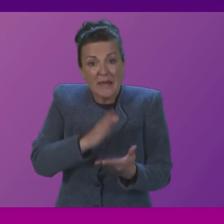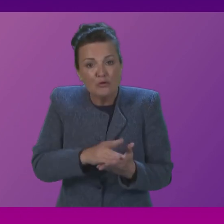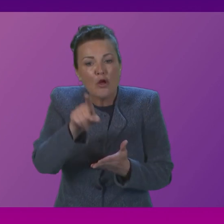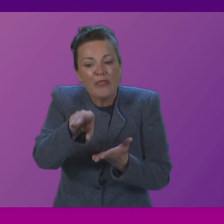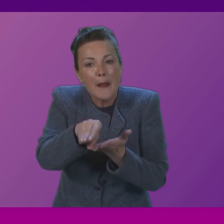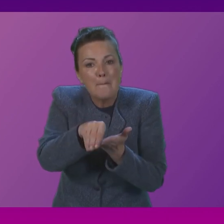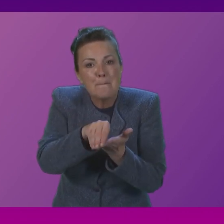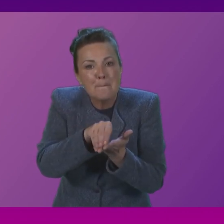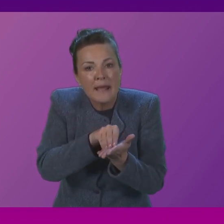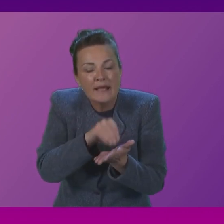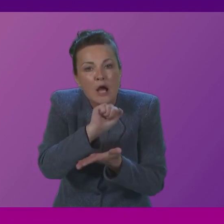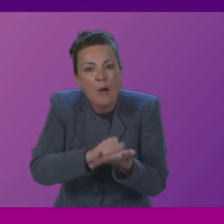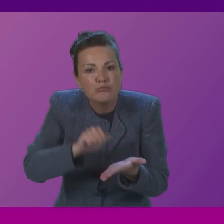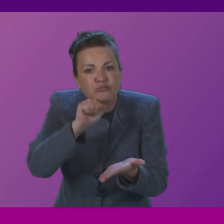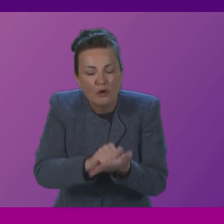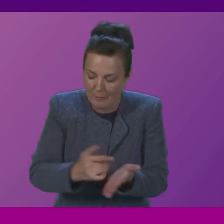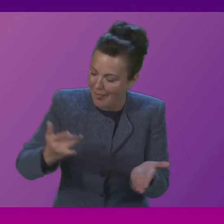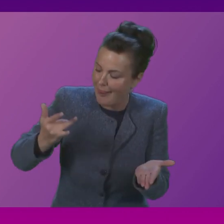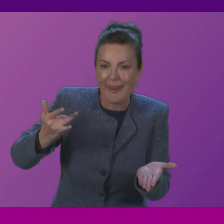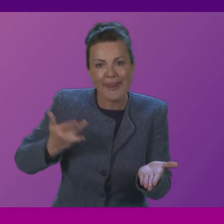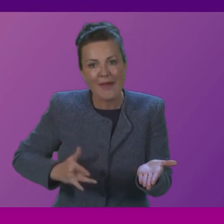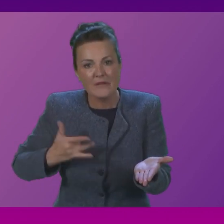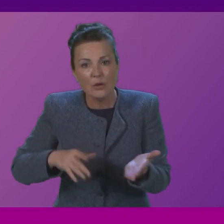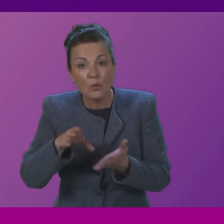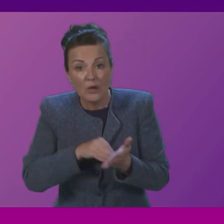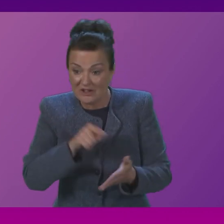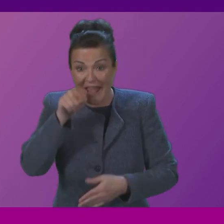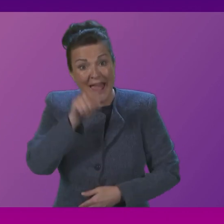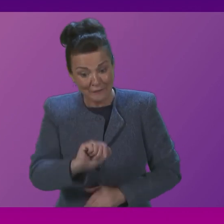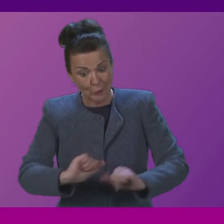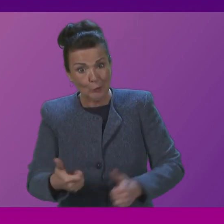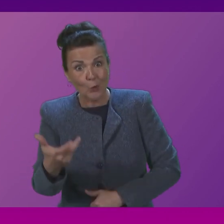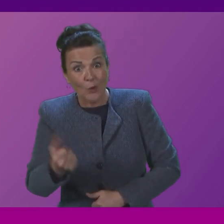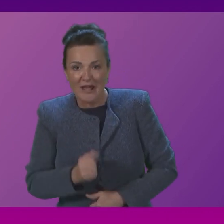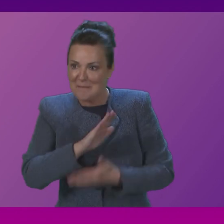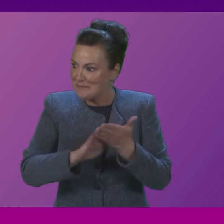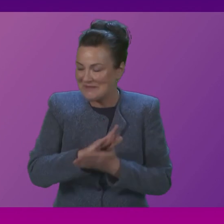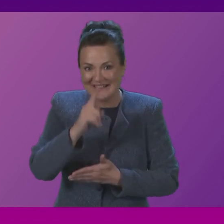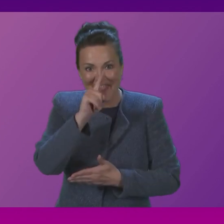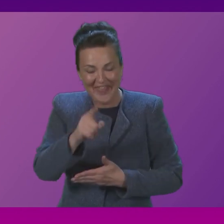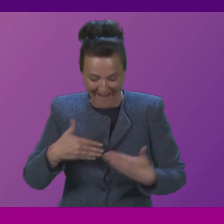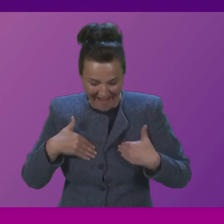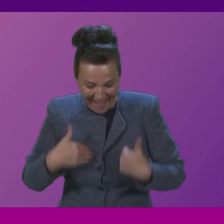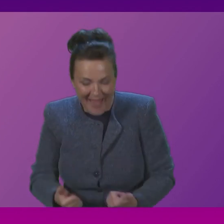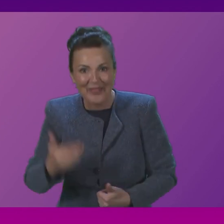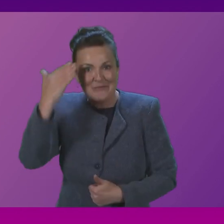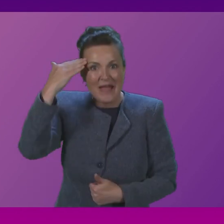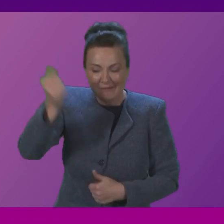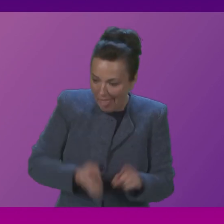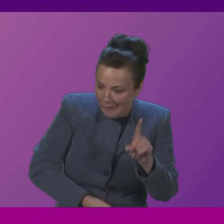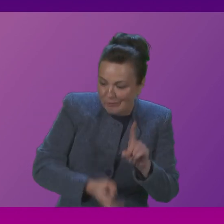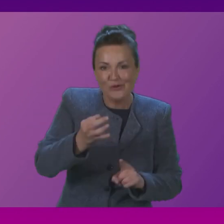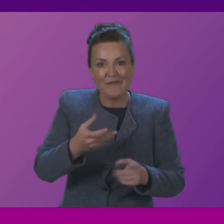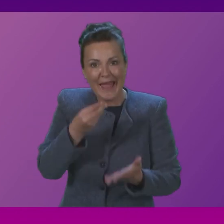are paid a living wage in turn that improves living standards increases our tax take and boost our economy